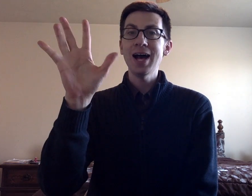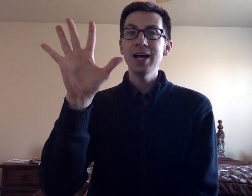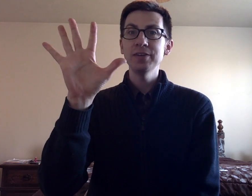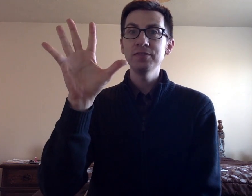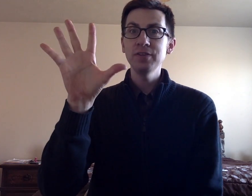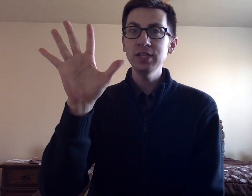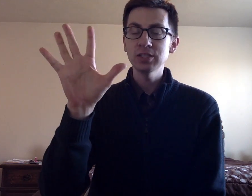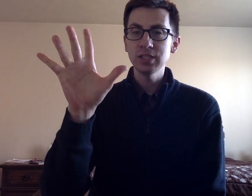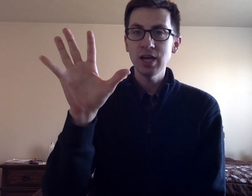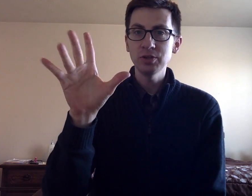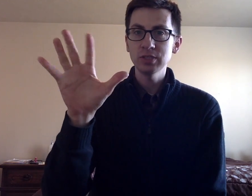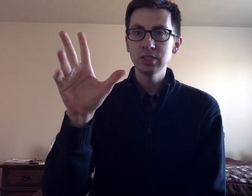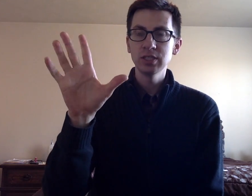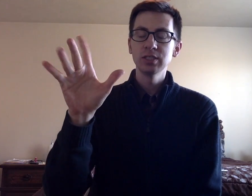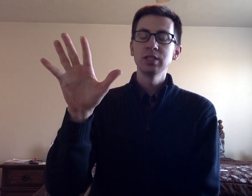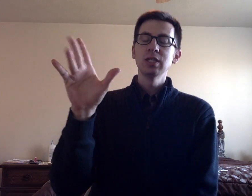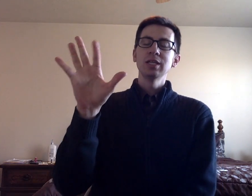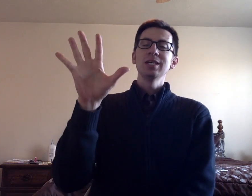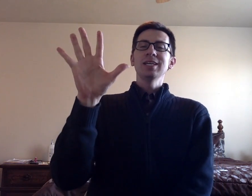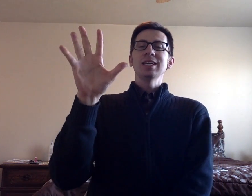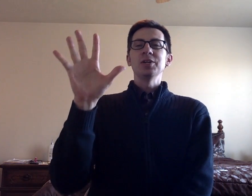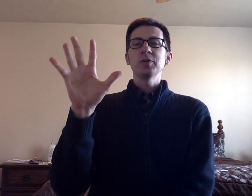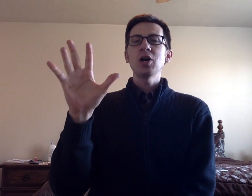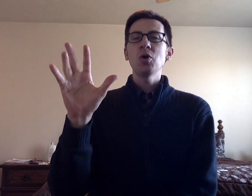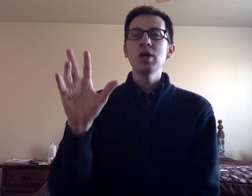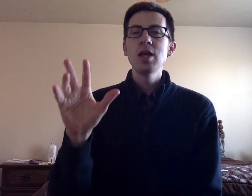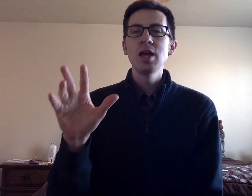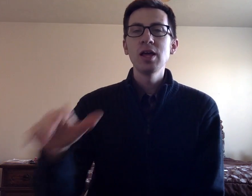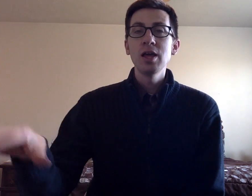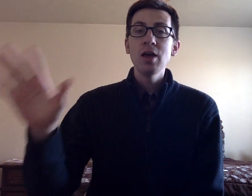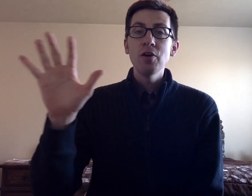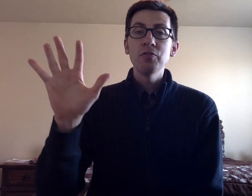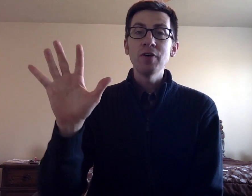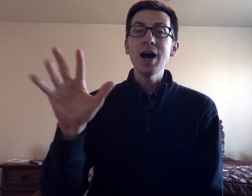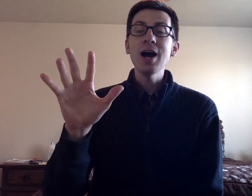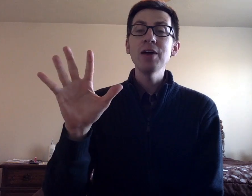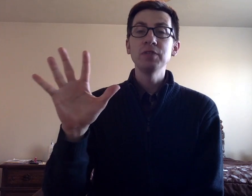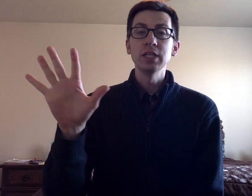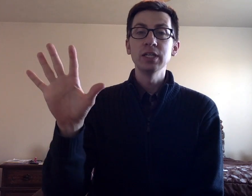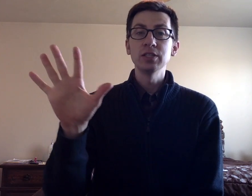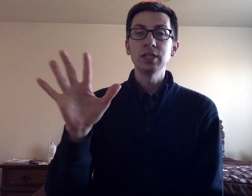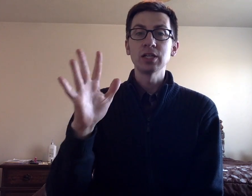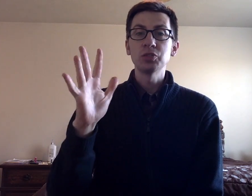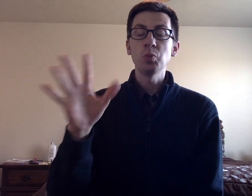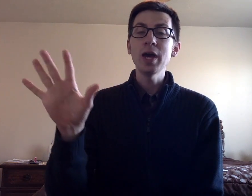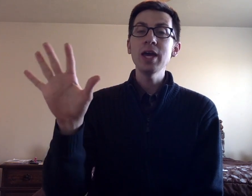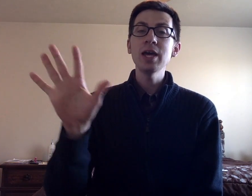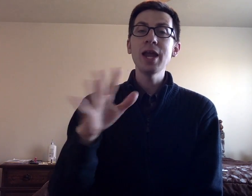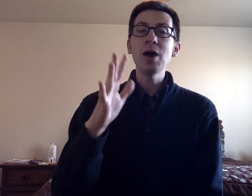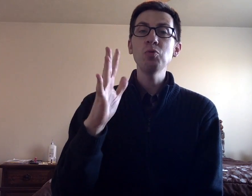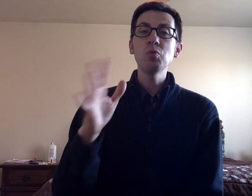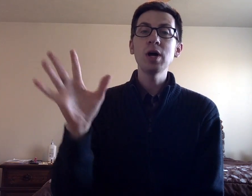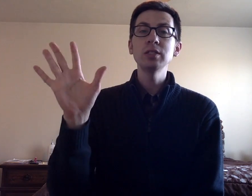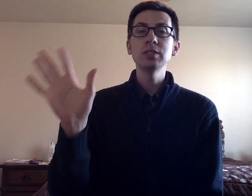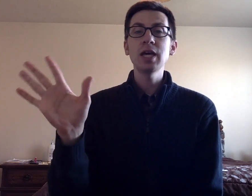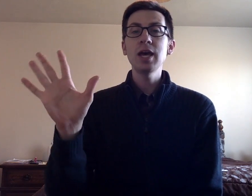fingers out. Here we go. Five little ducks went out one day